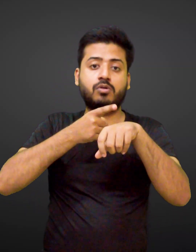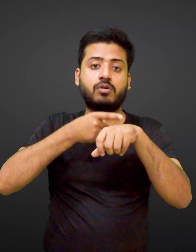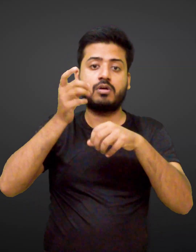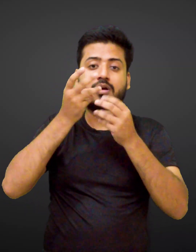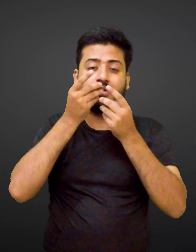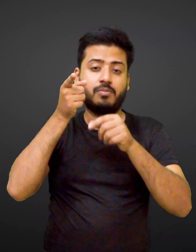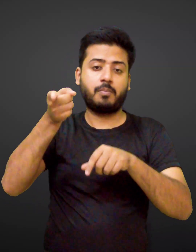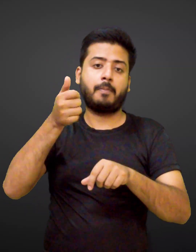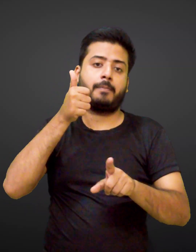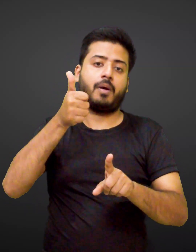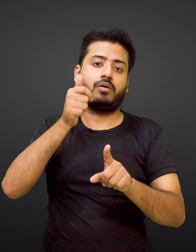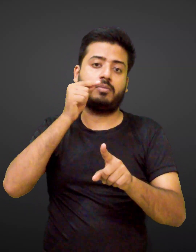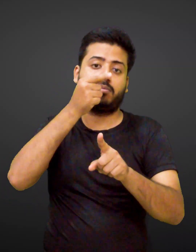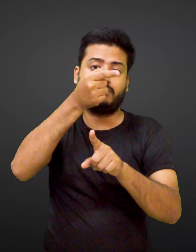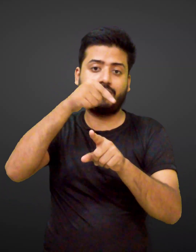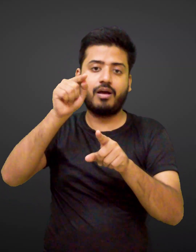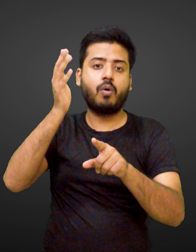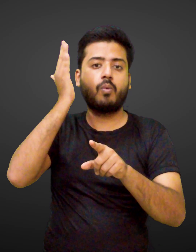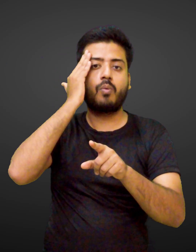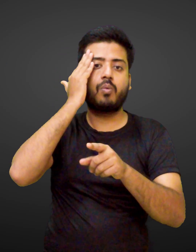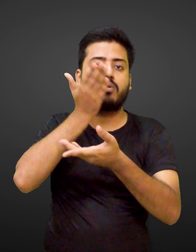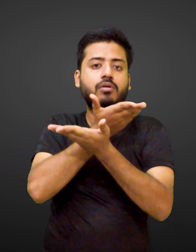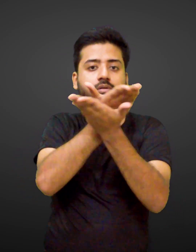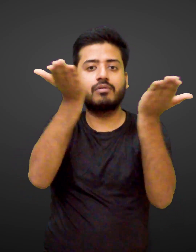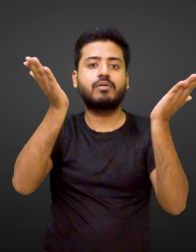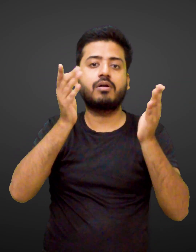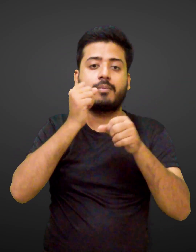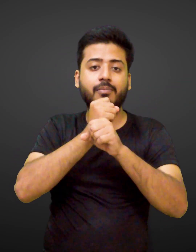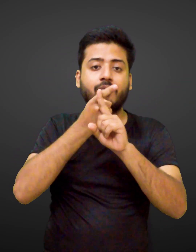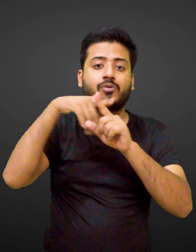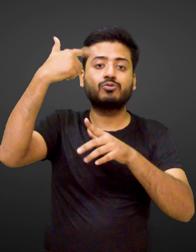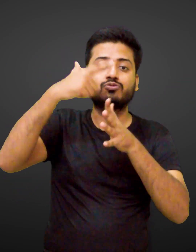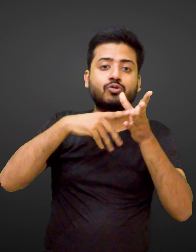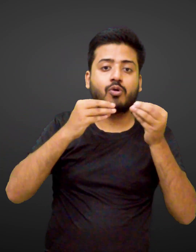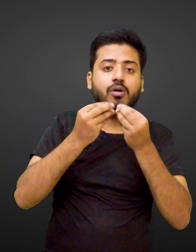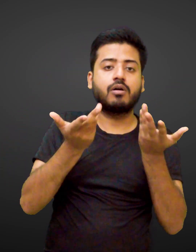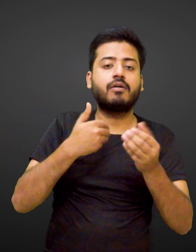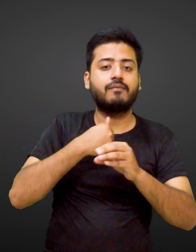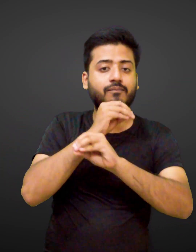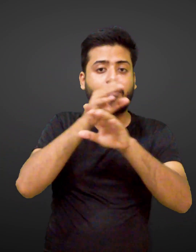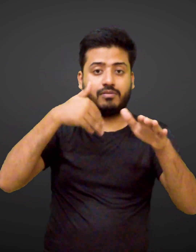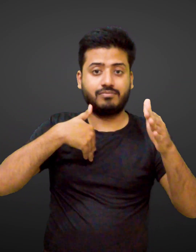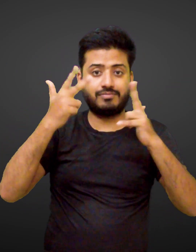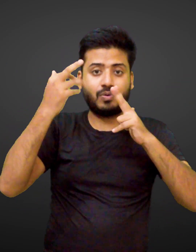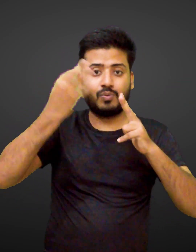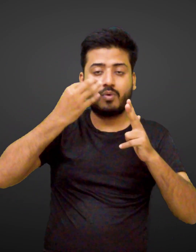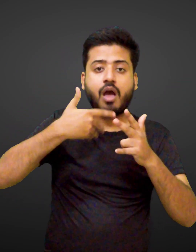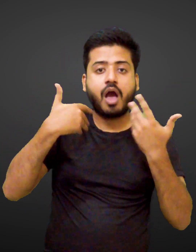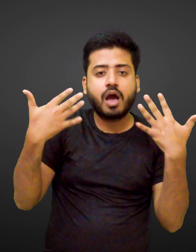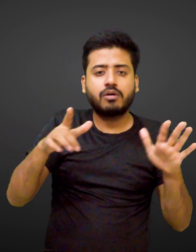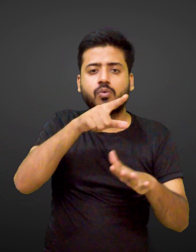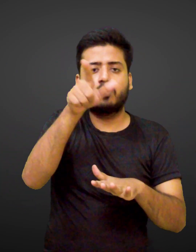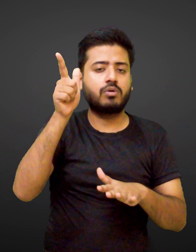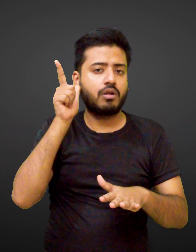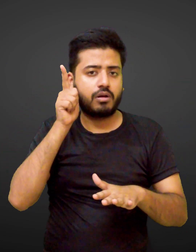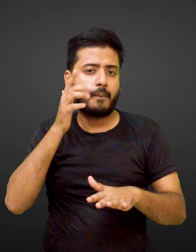identified by paleontologists as 7 million year old fossilized titanosaur eggs compression strength of chicken eggs